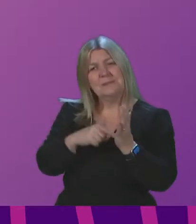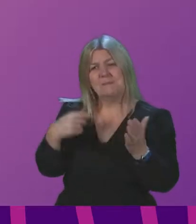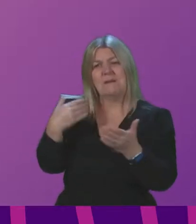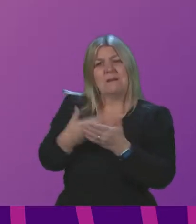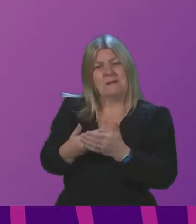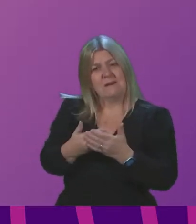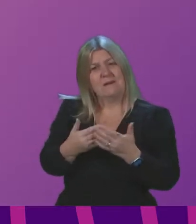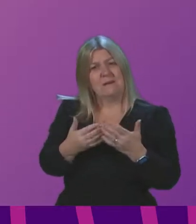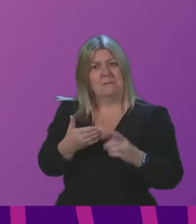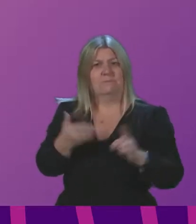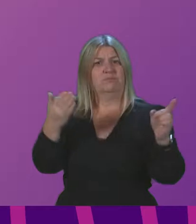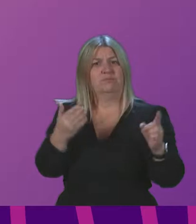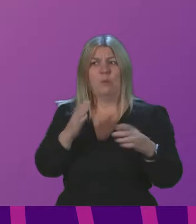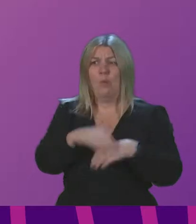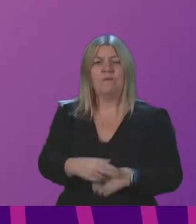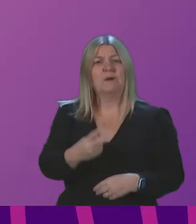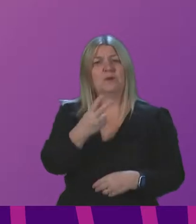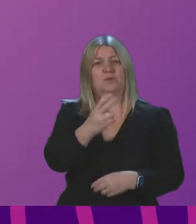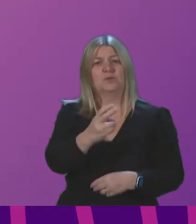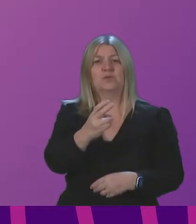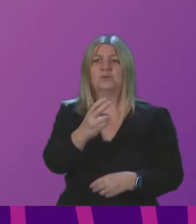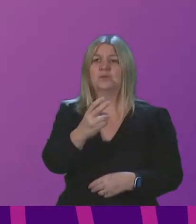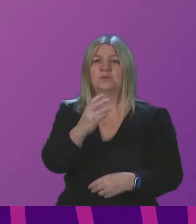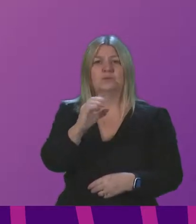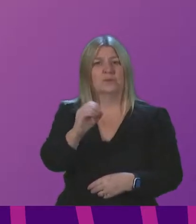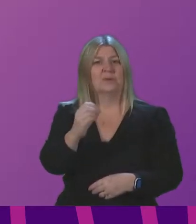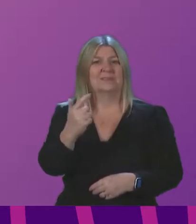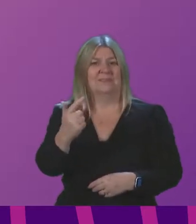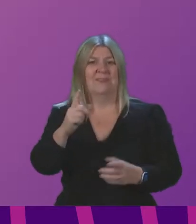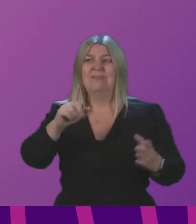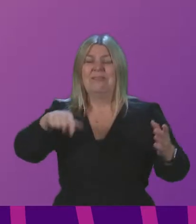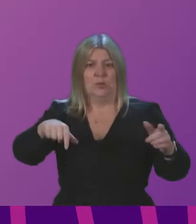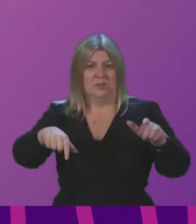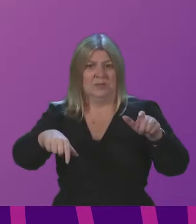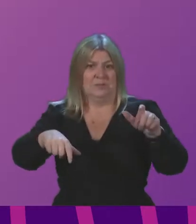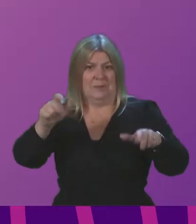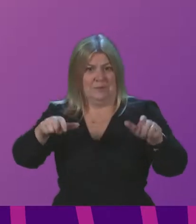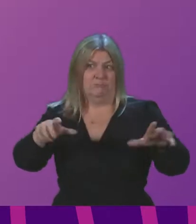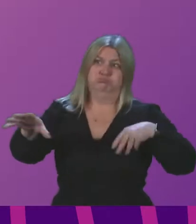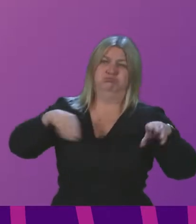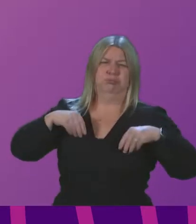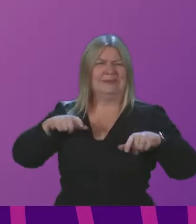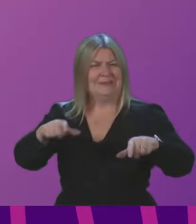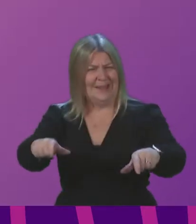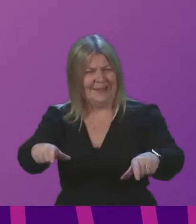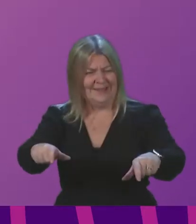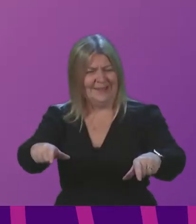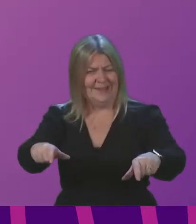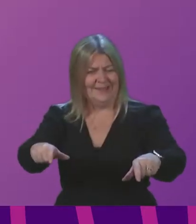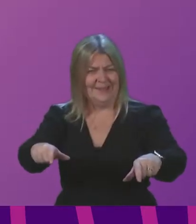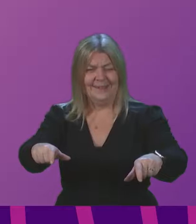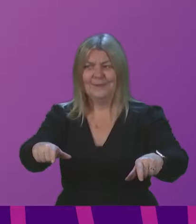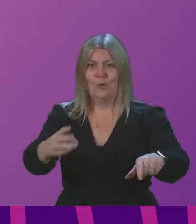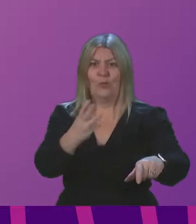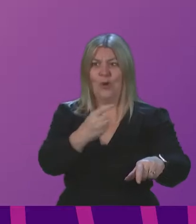,000 new positive cases in Scotland. That's 37% of the entire case numbers presiding officer